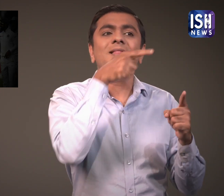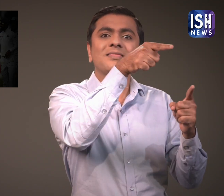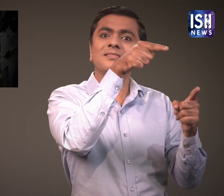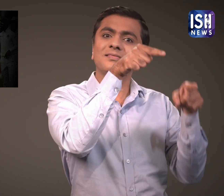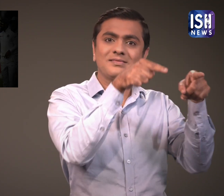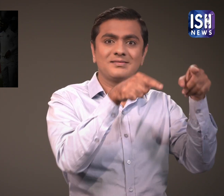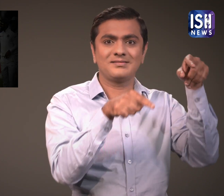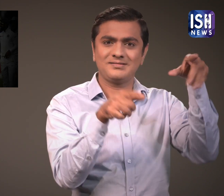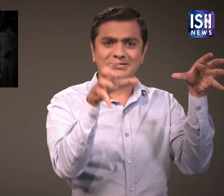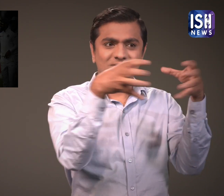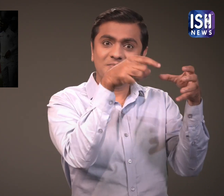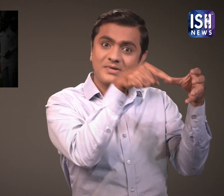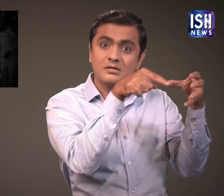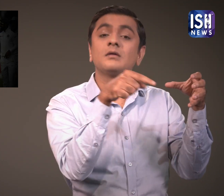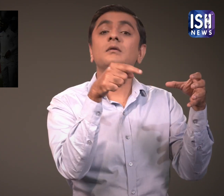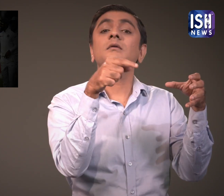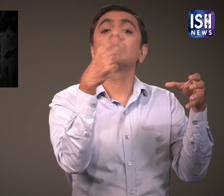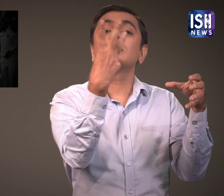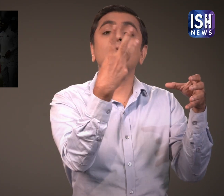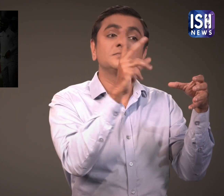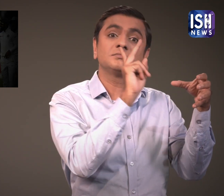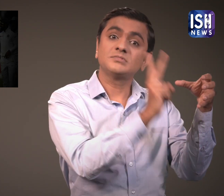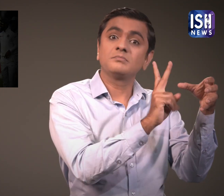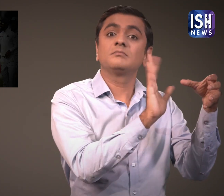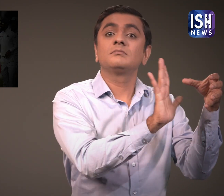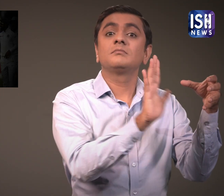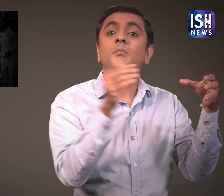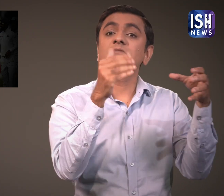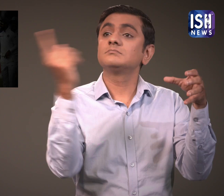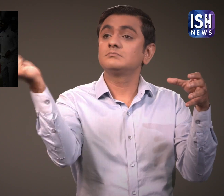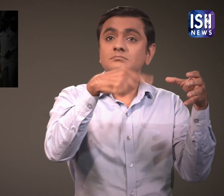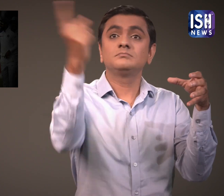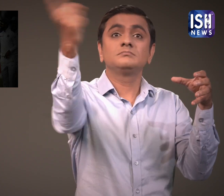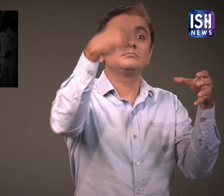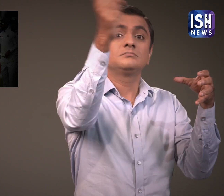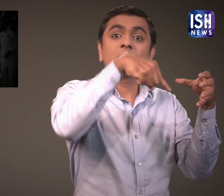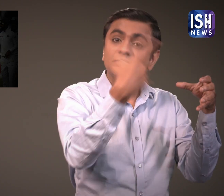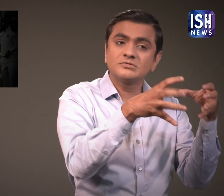Similarly, England will play 3 series at home and 3 series away.